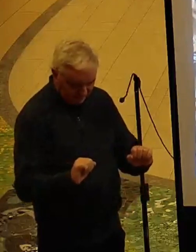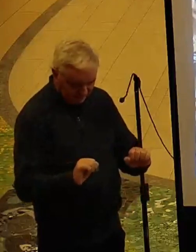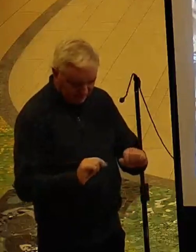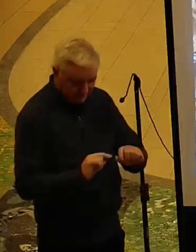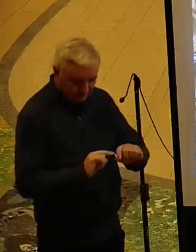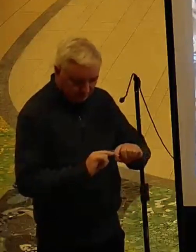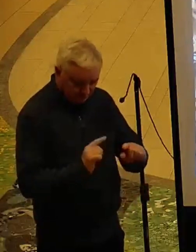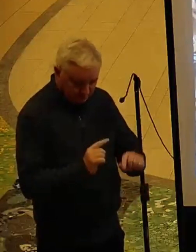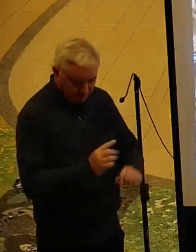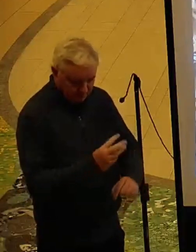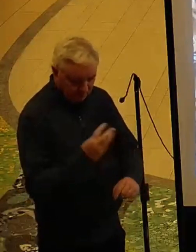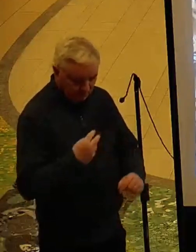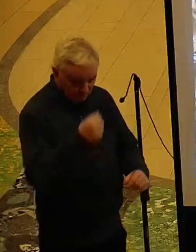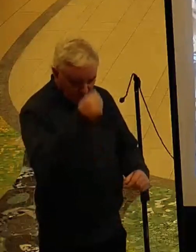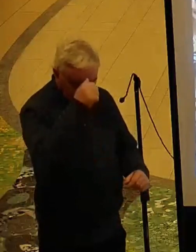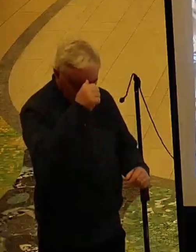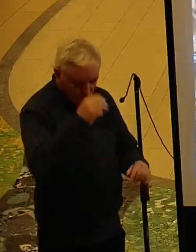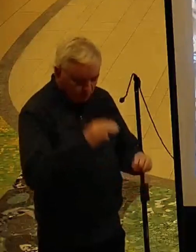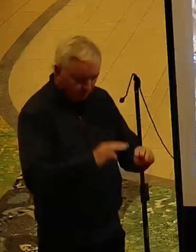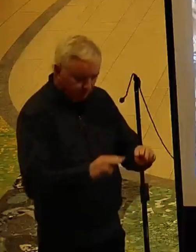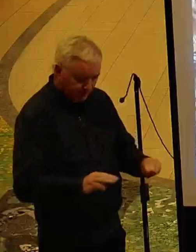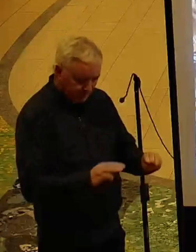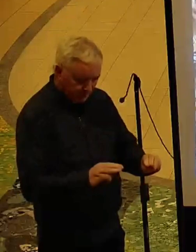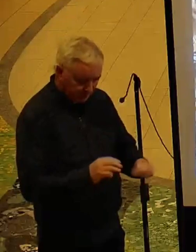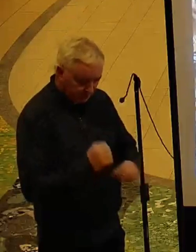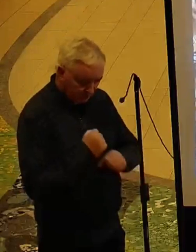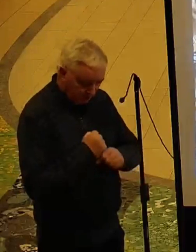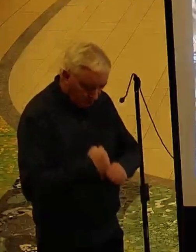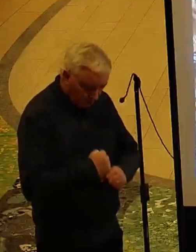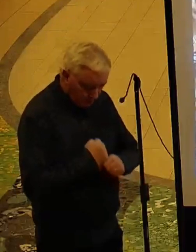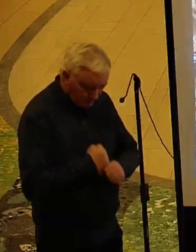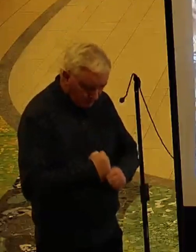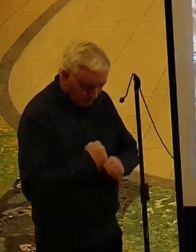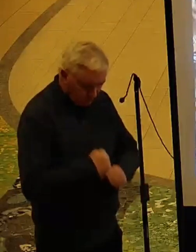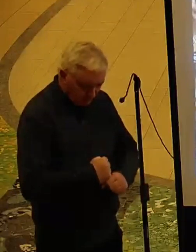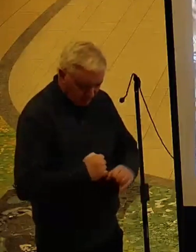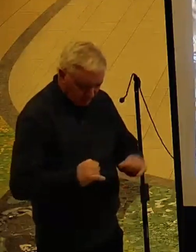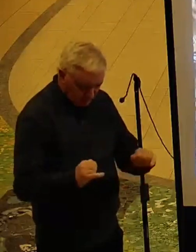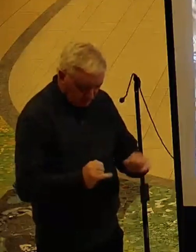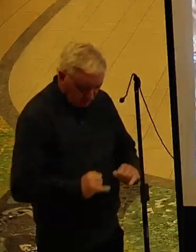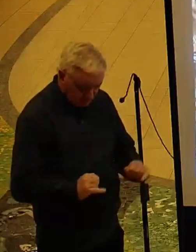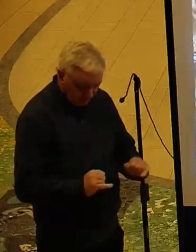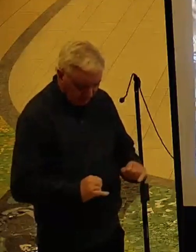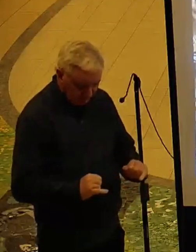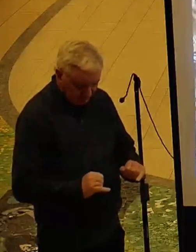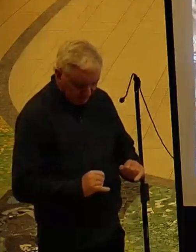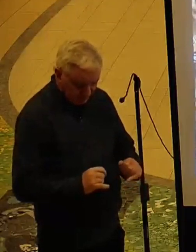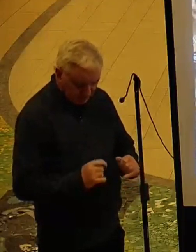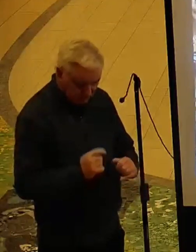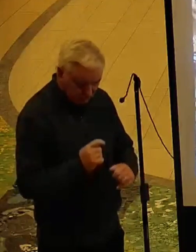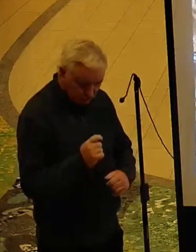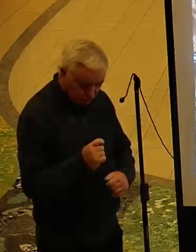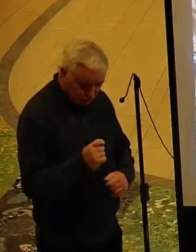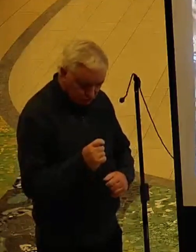but we know people are suffering terribly.